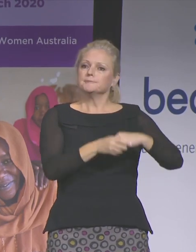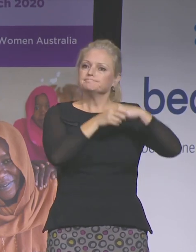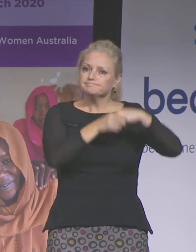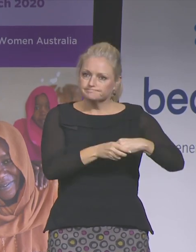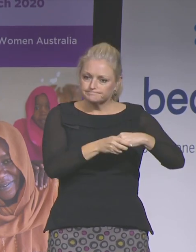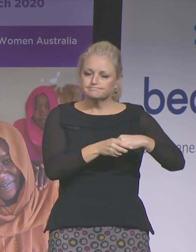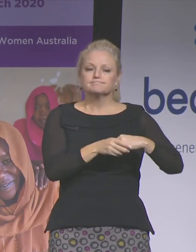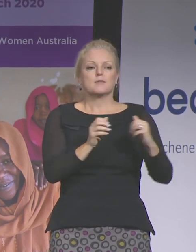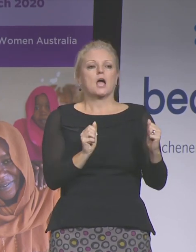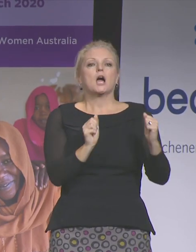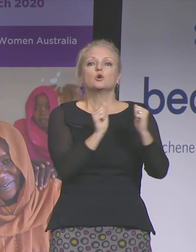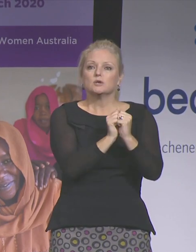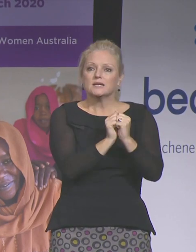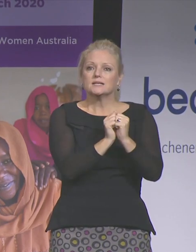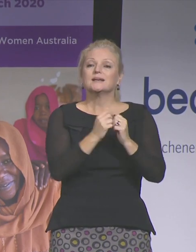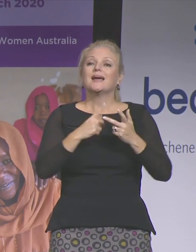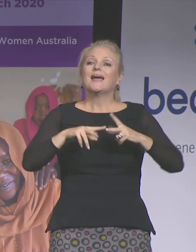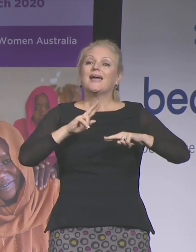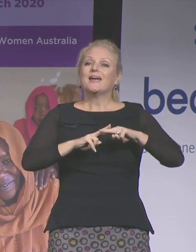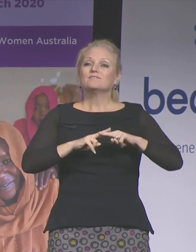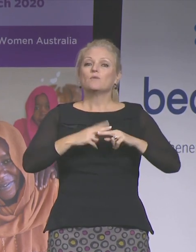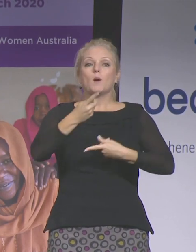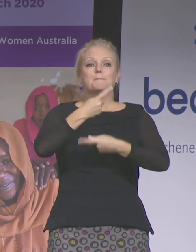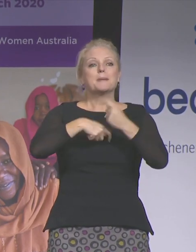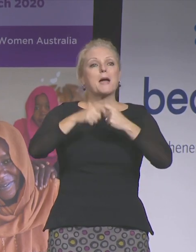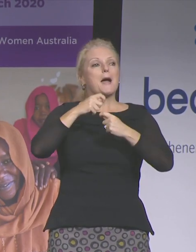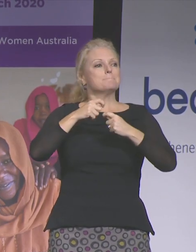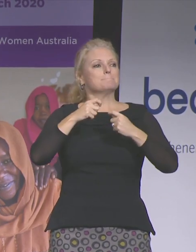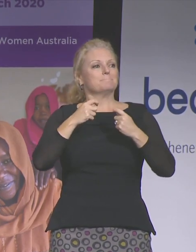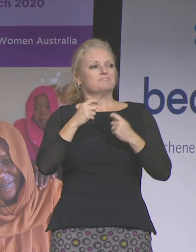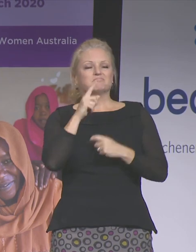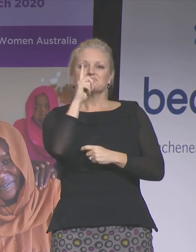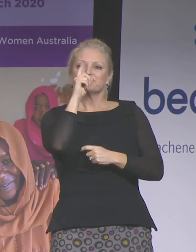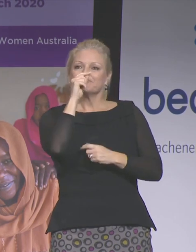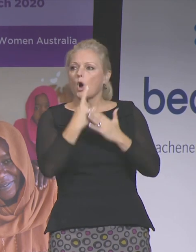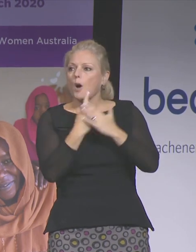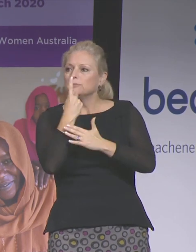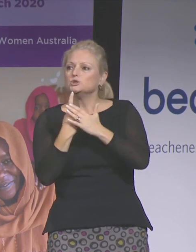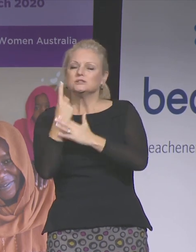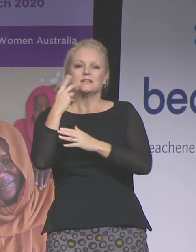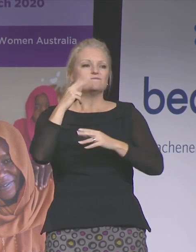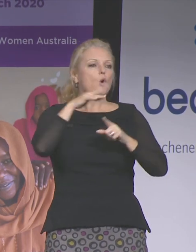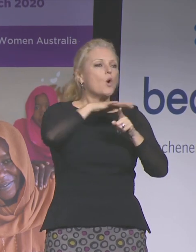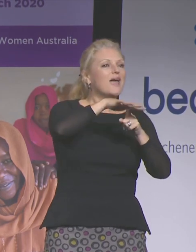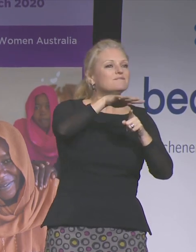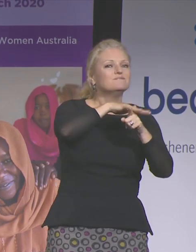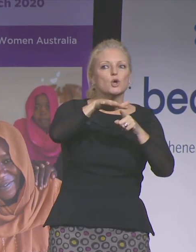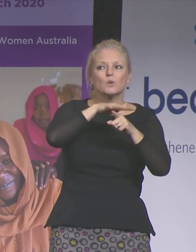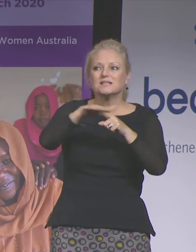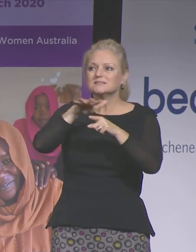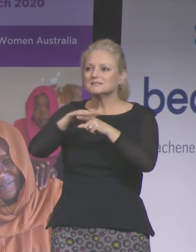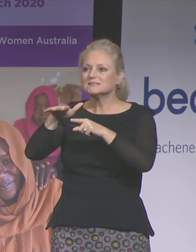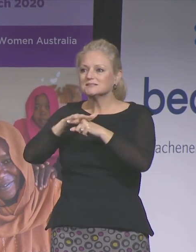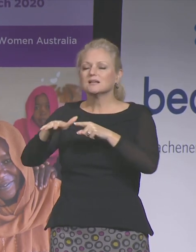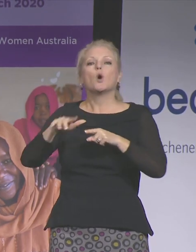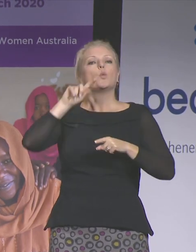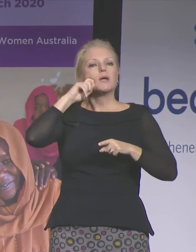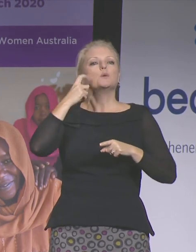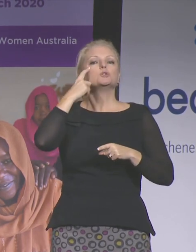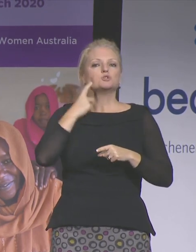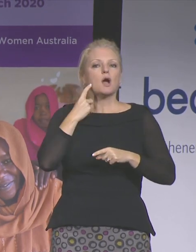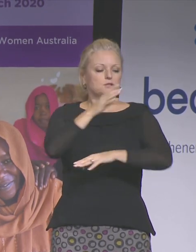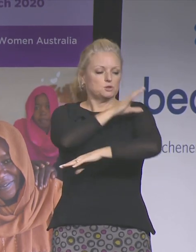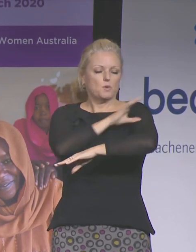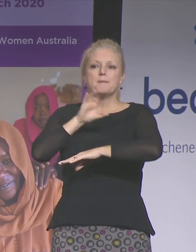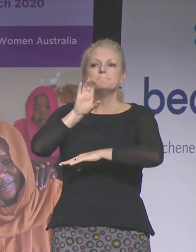agreed that if we ever became influential in the world, we would use our influence to empower women.